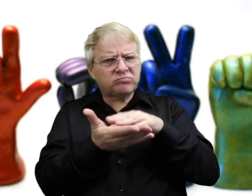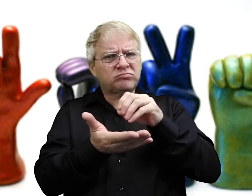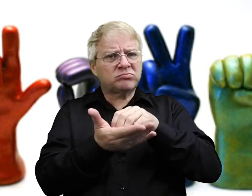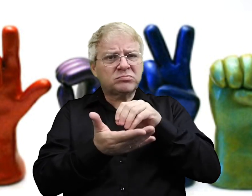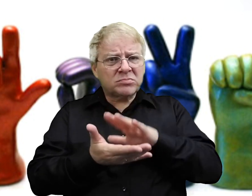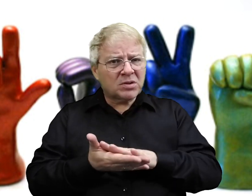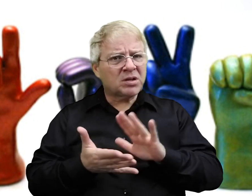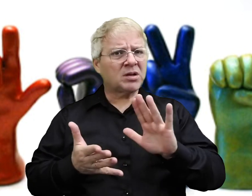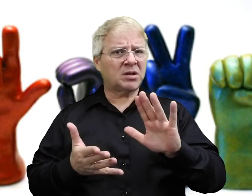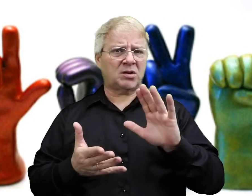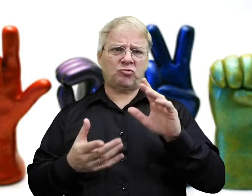And make notes for yourself.